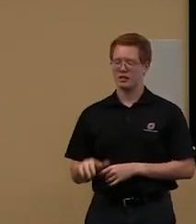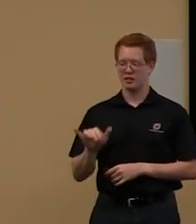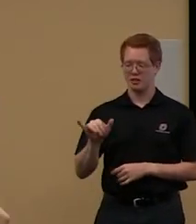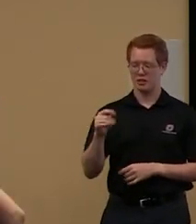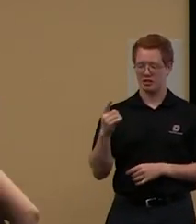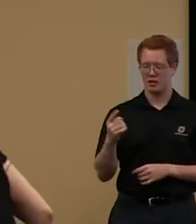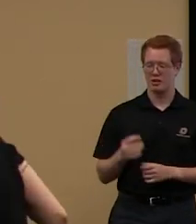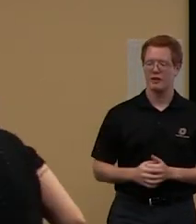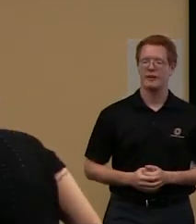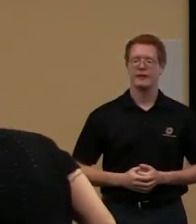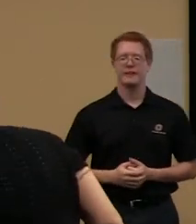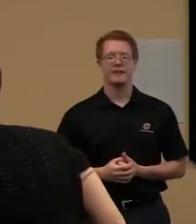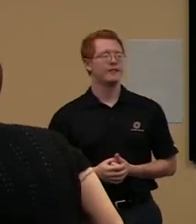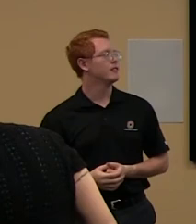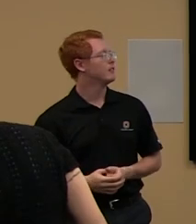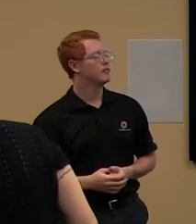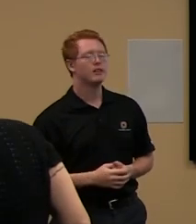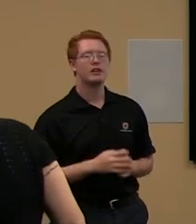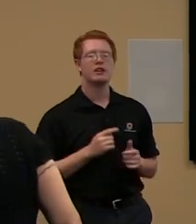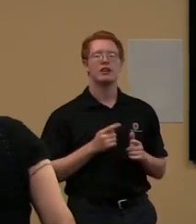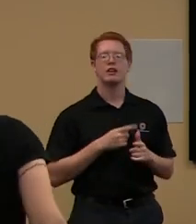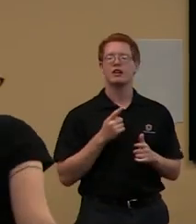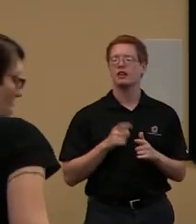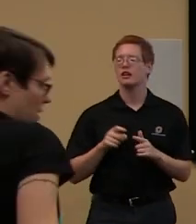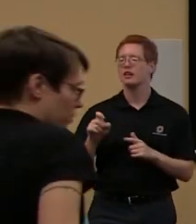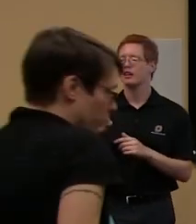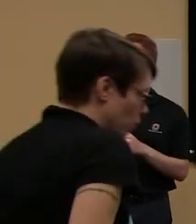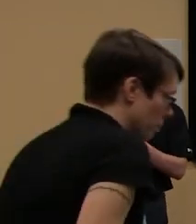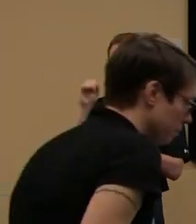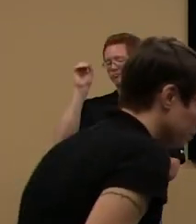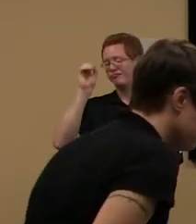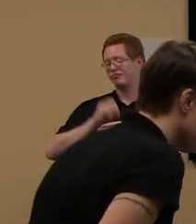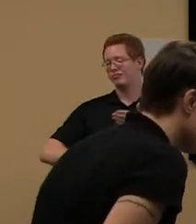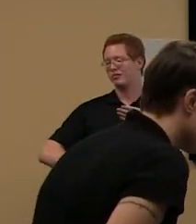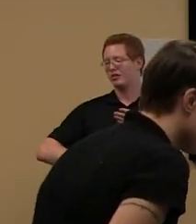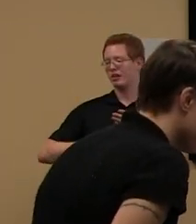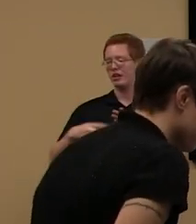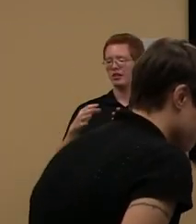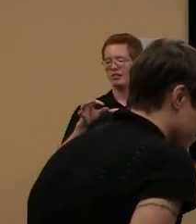there and then you have to fill out a tiny little form